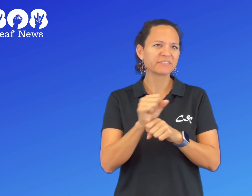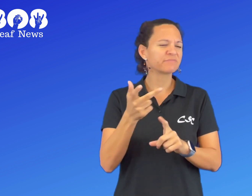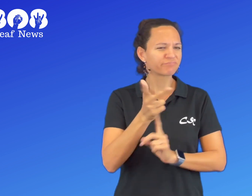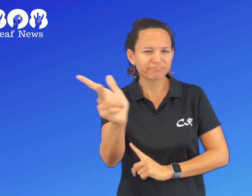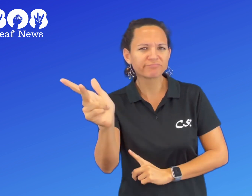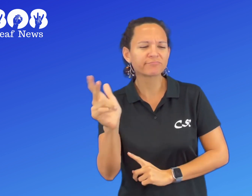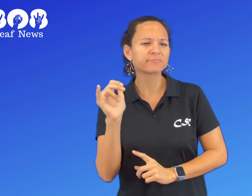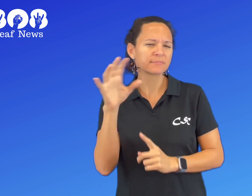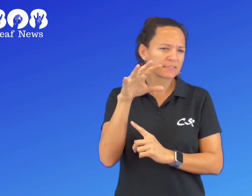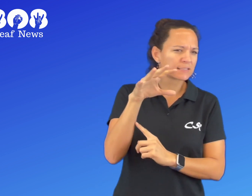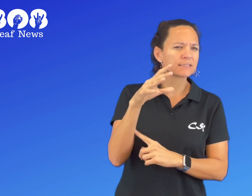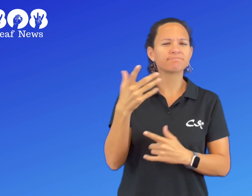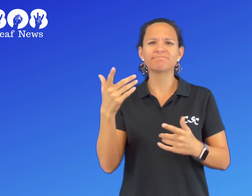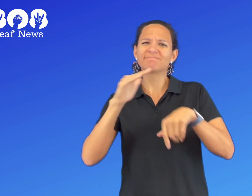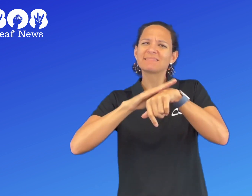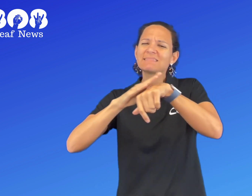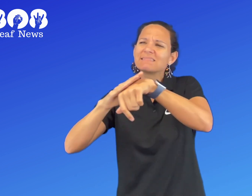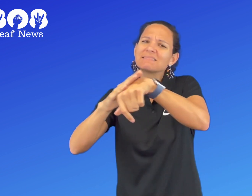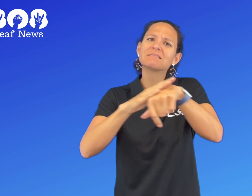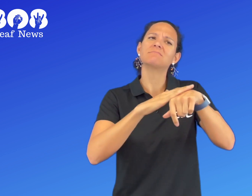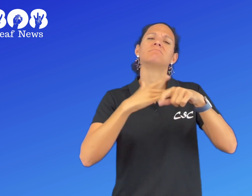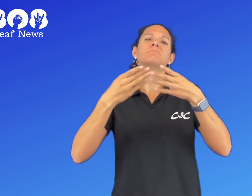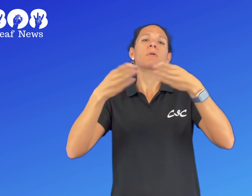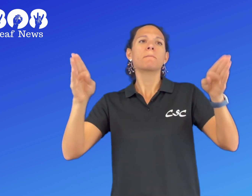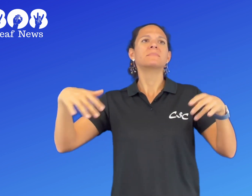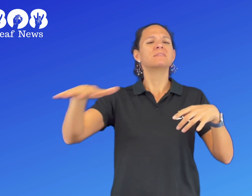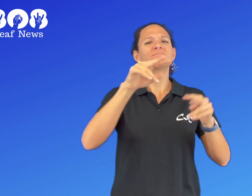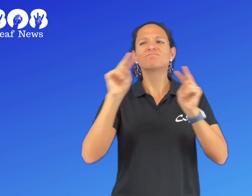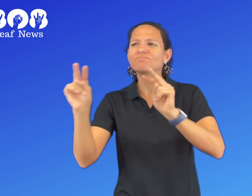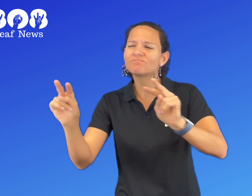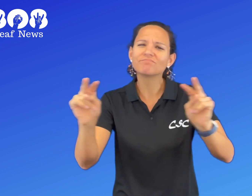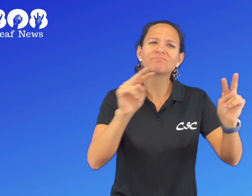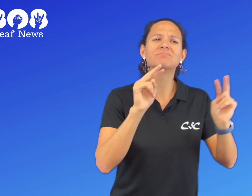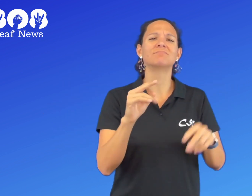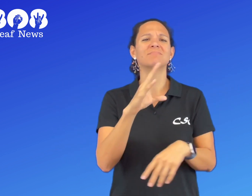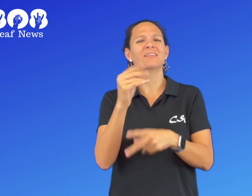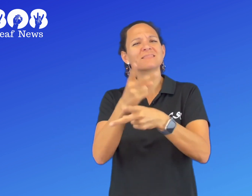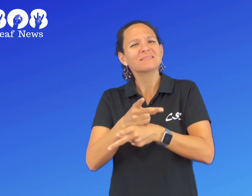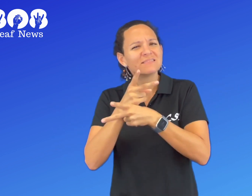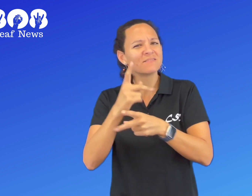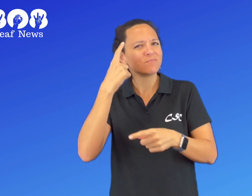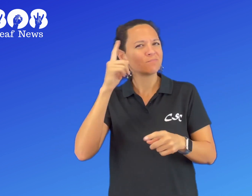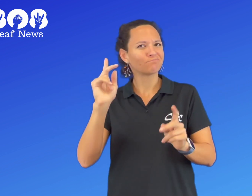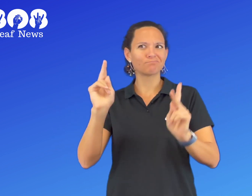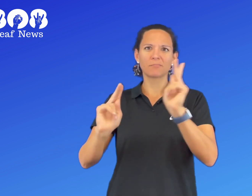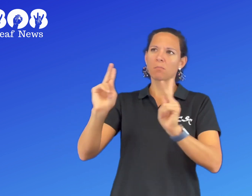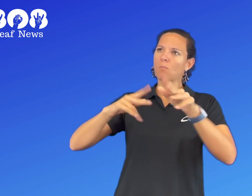truck. Police are urging the public to be vigilant on the roads and watch out for others while